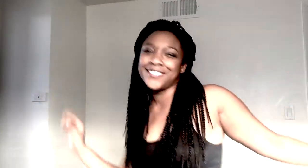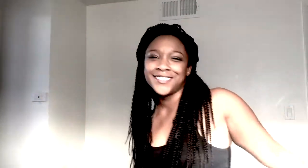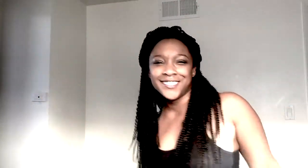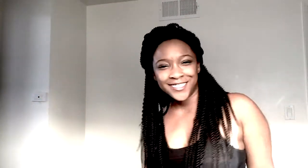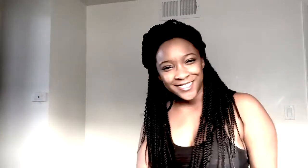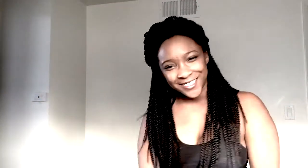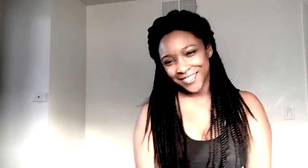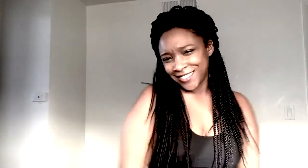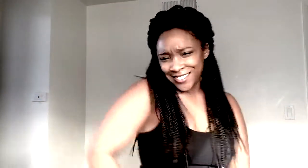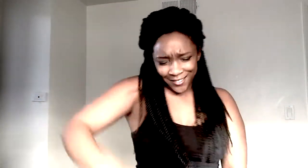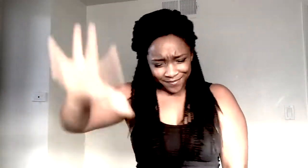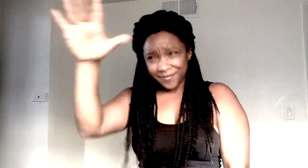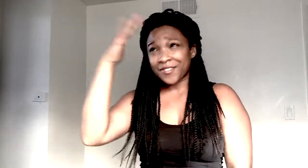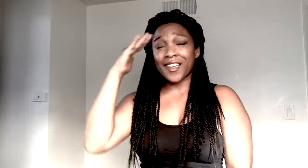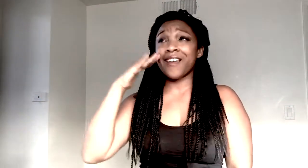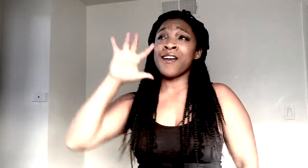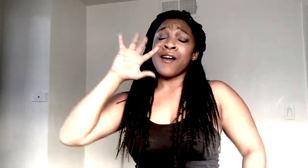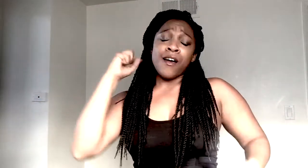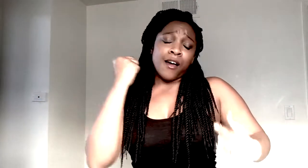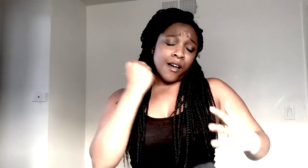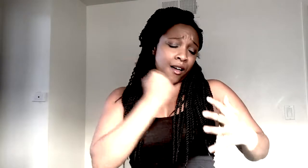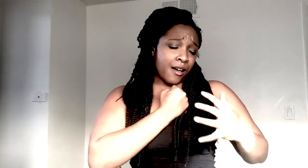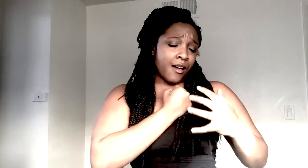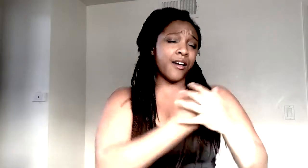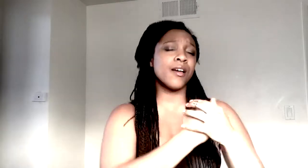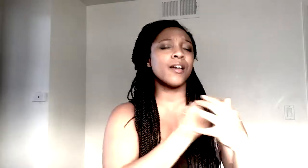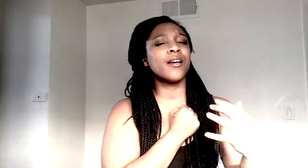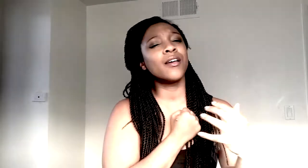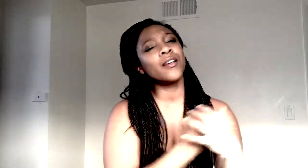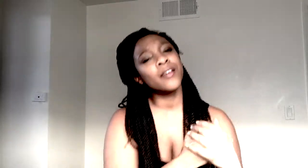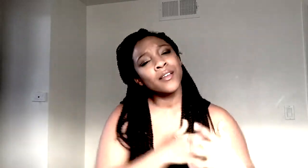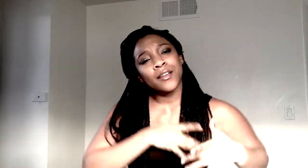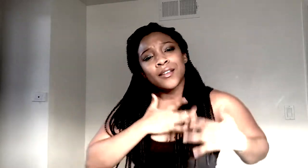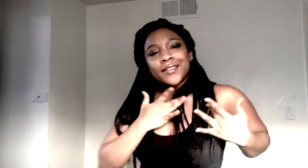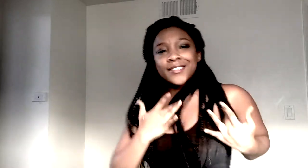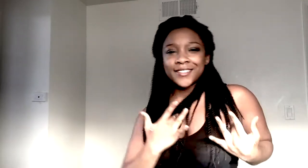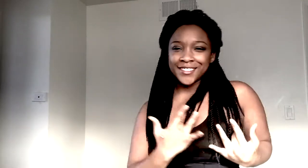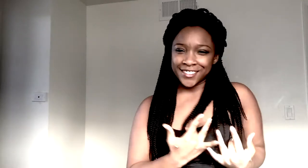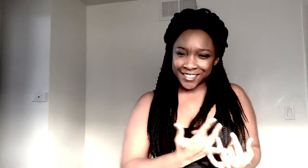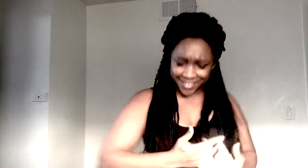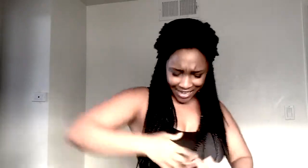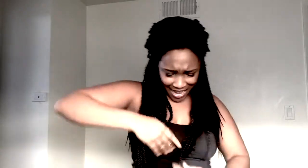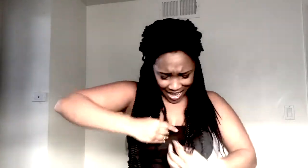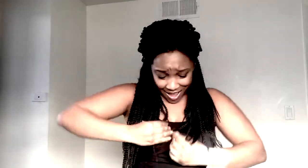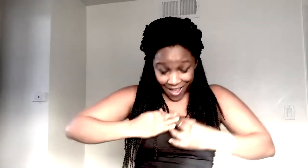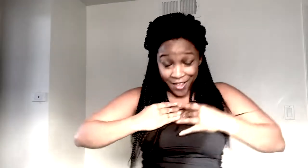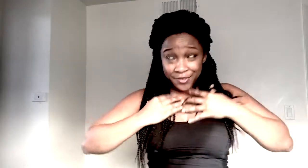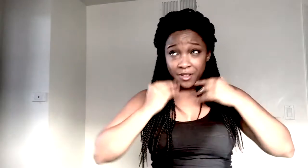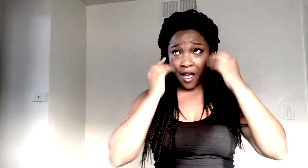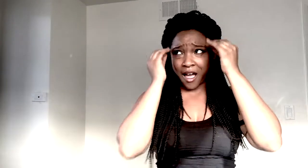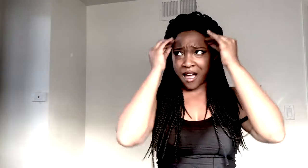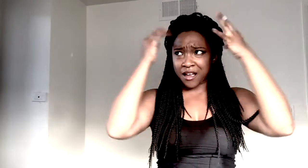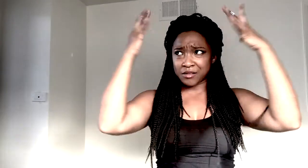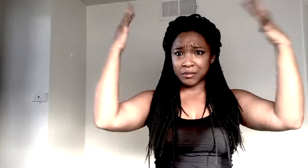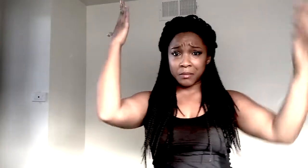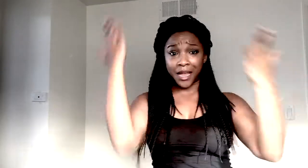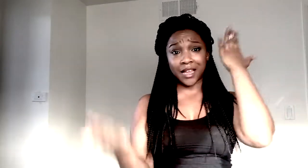Place your hand on my beating heart Thinking out loud Maybe